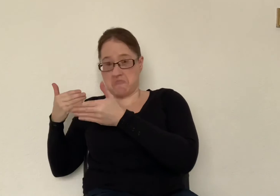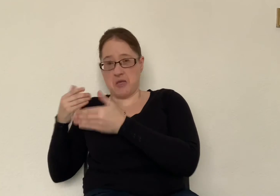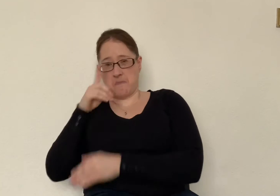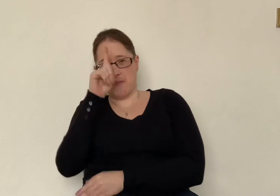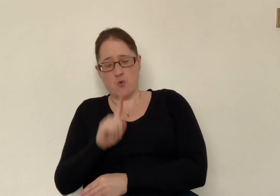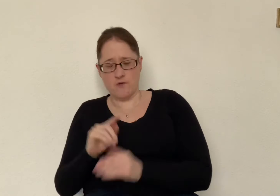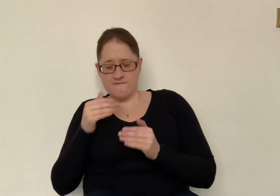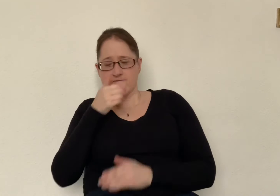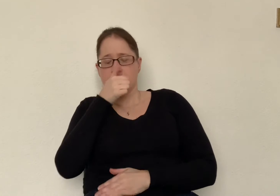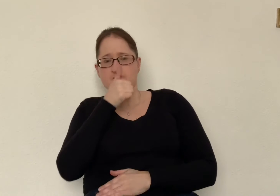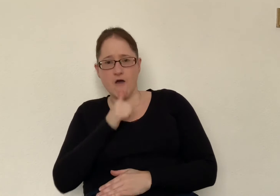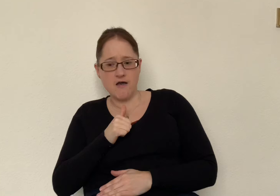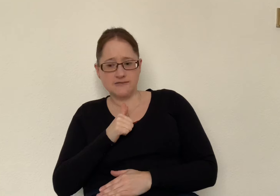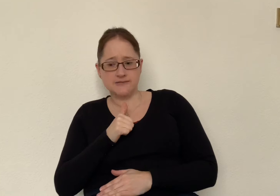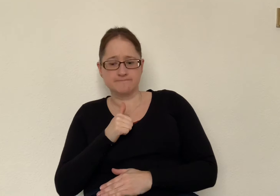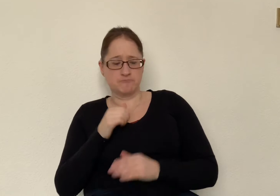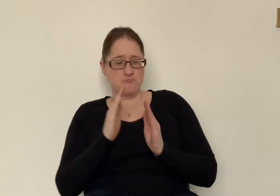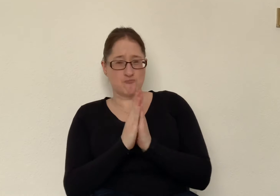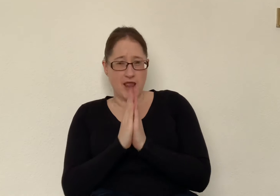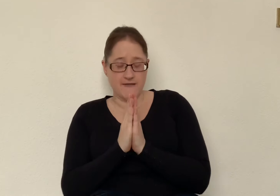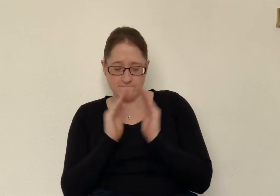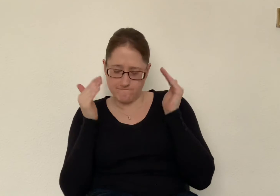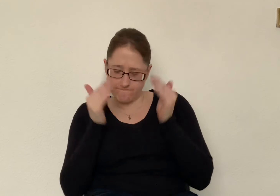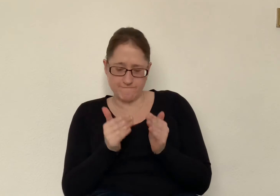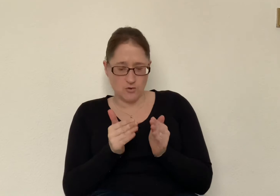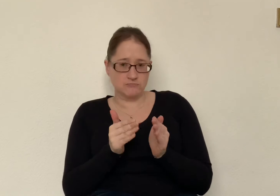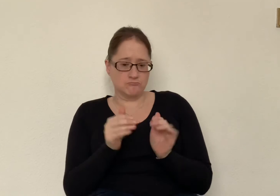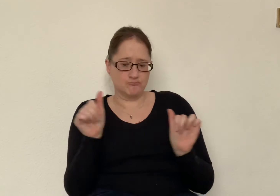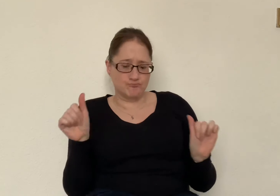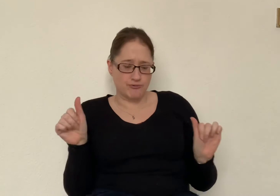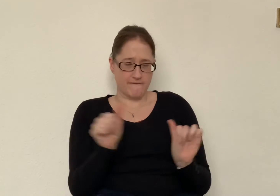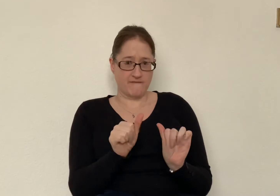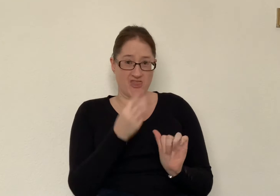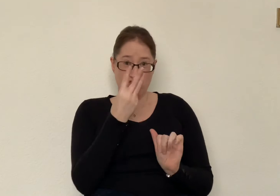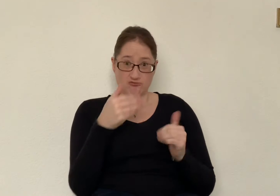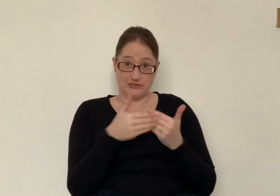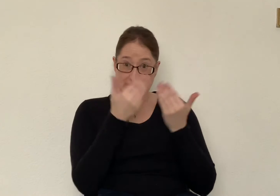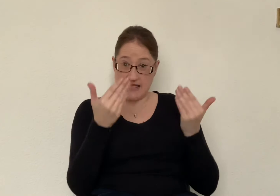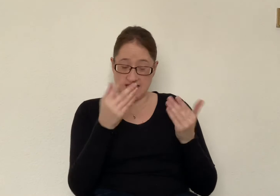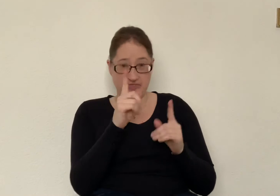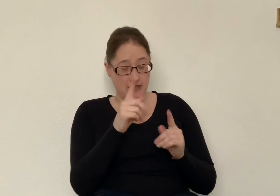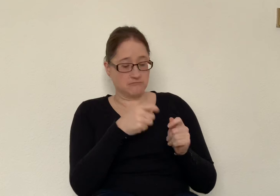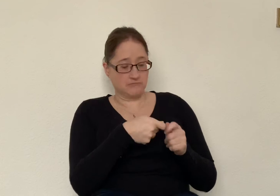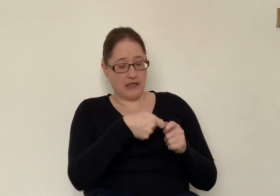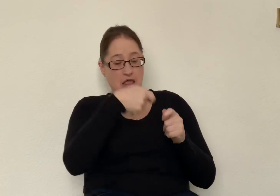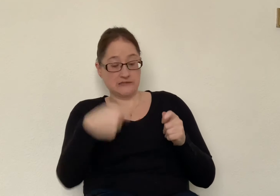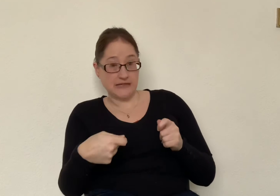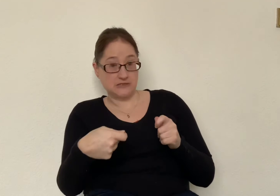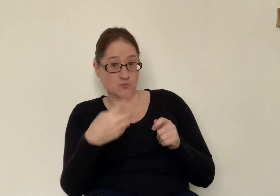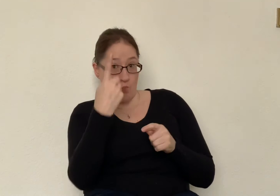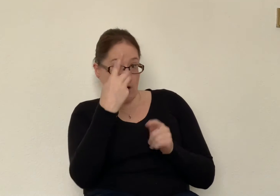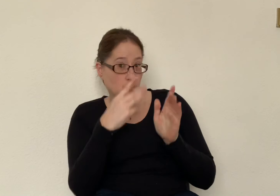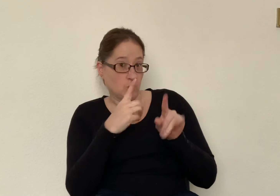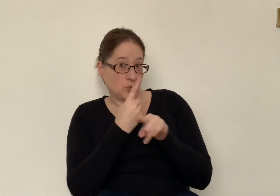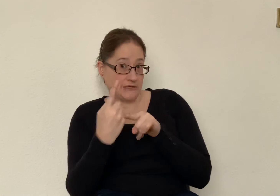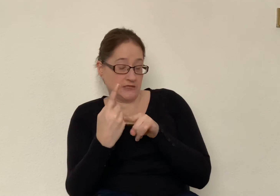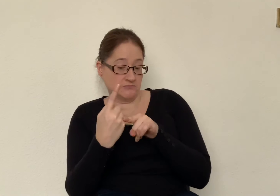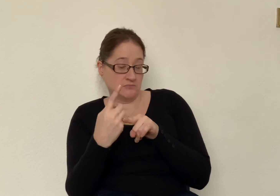for a period of three days later it was extended to a week the week before Easter